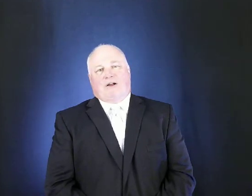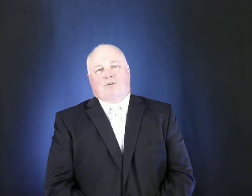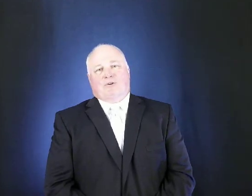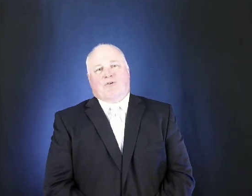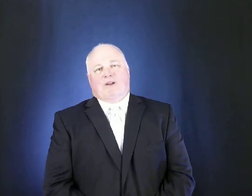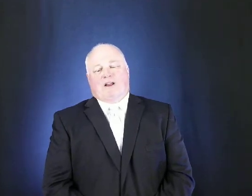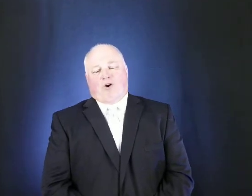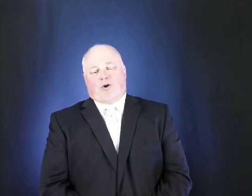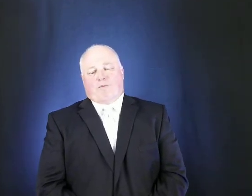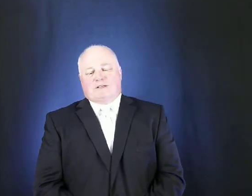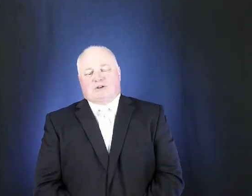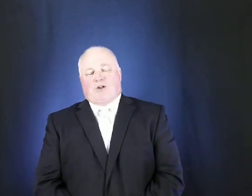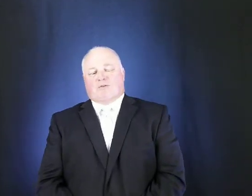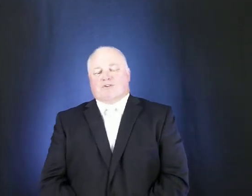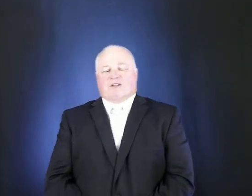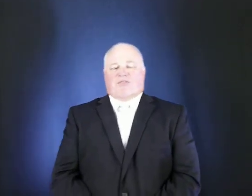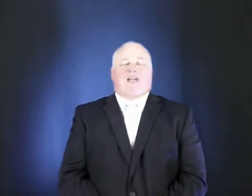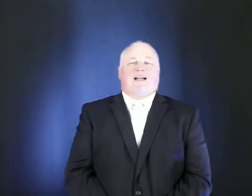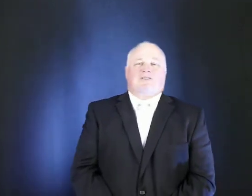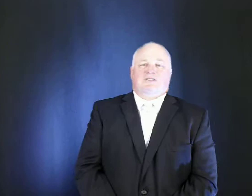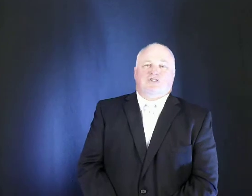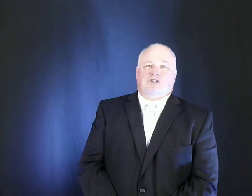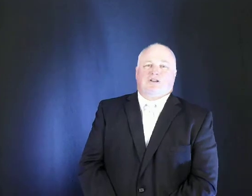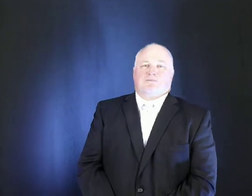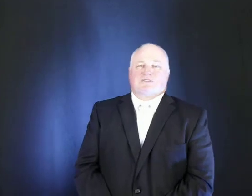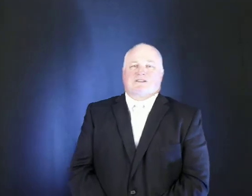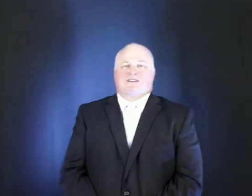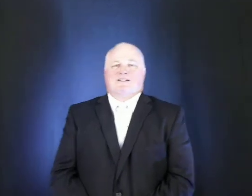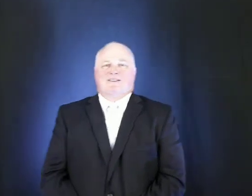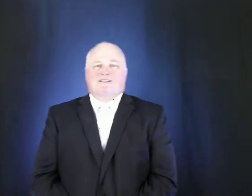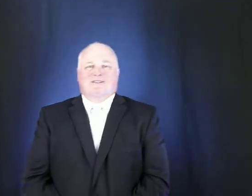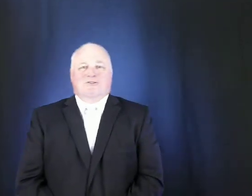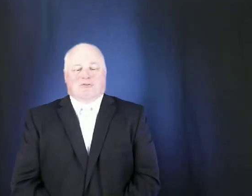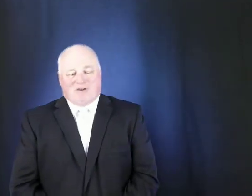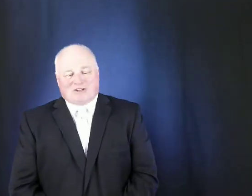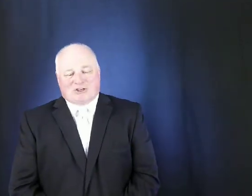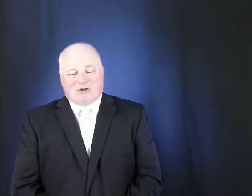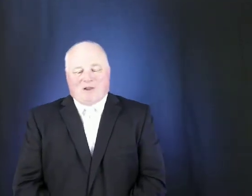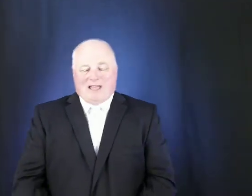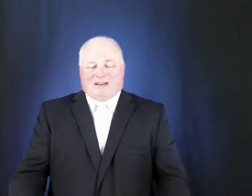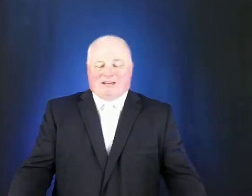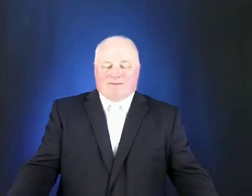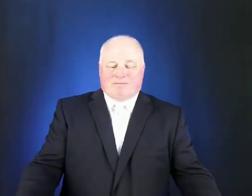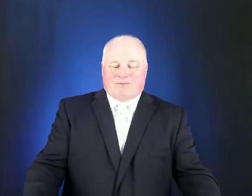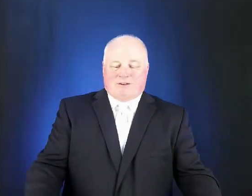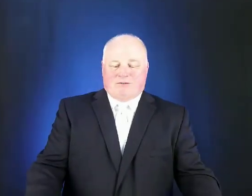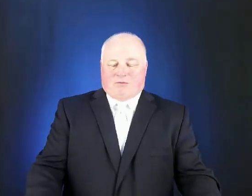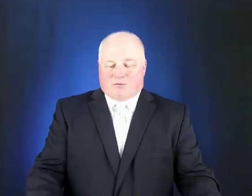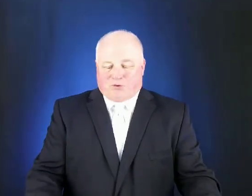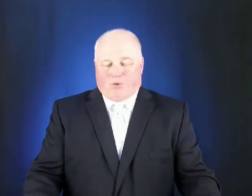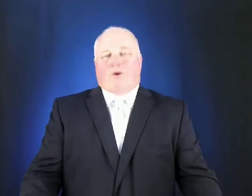the greek armies launched the thousand ships to rescue helen from troy